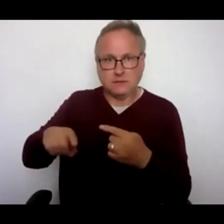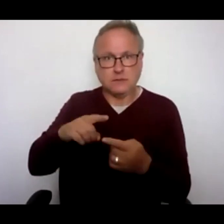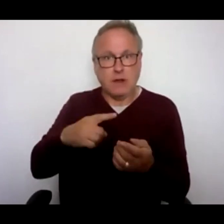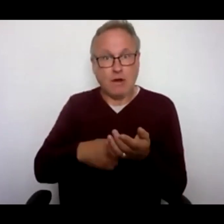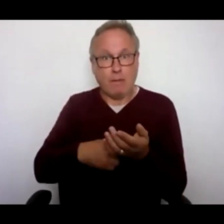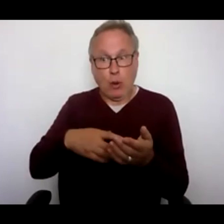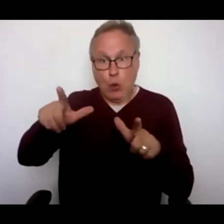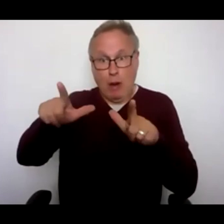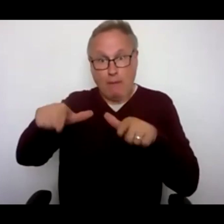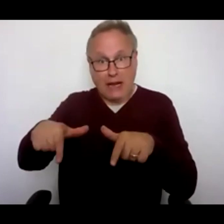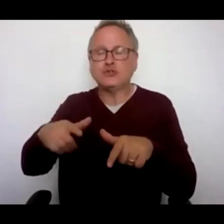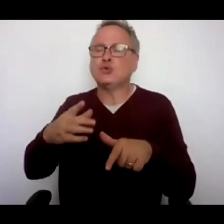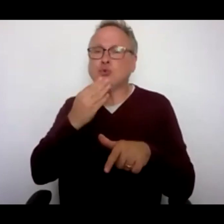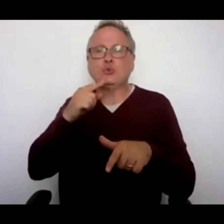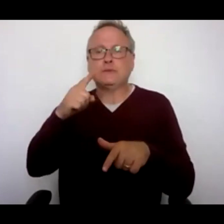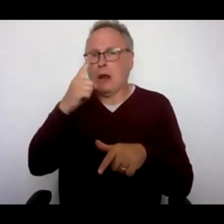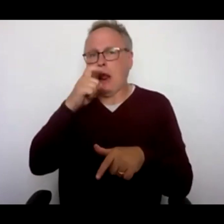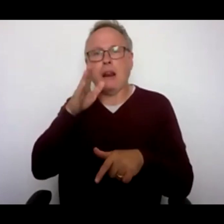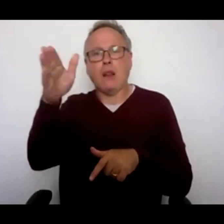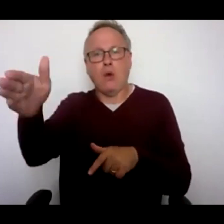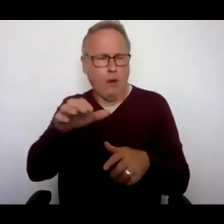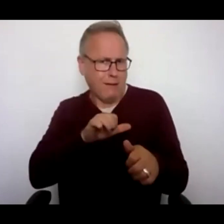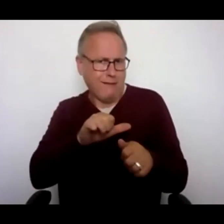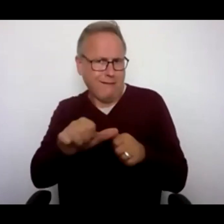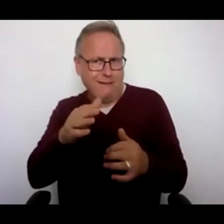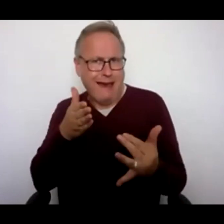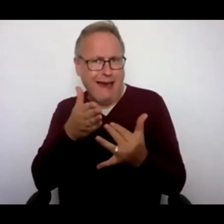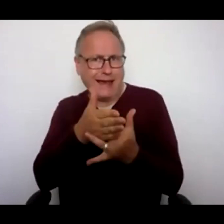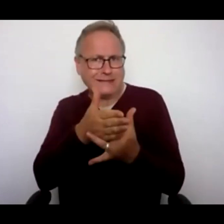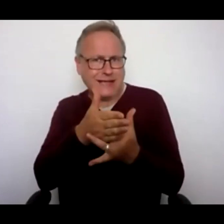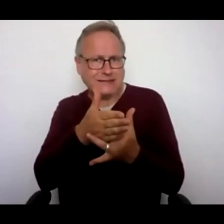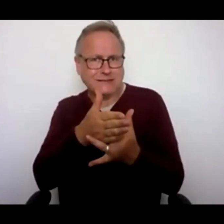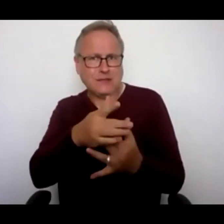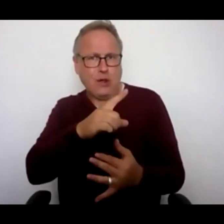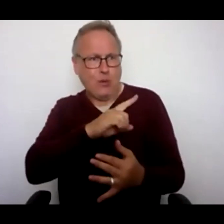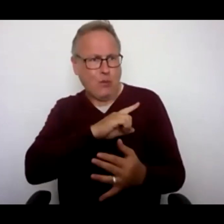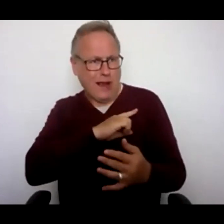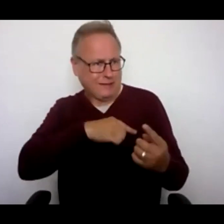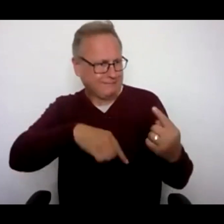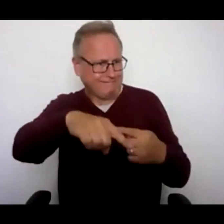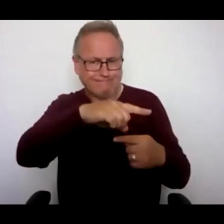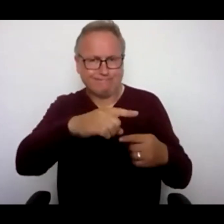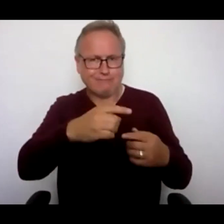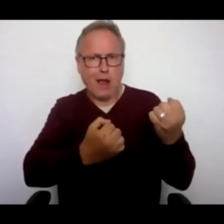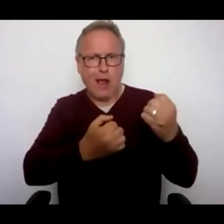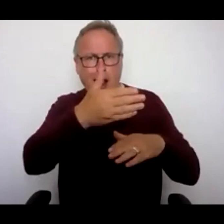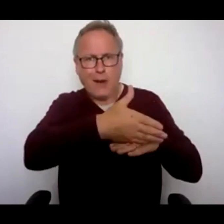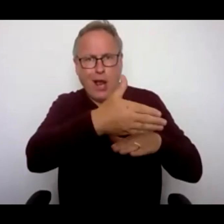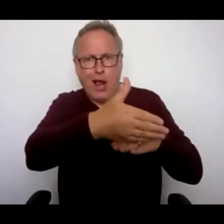access to the city centre from the car parks outside it. And more accessible toilets.